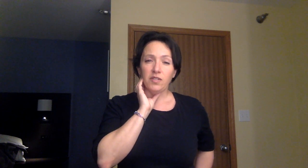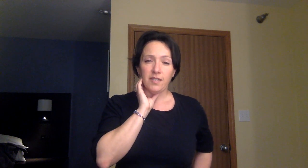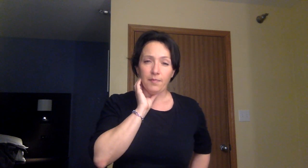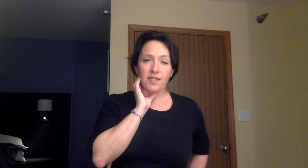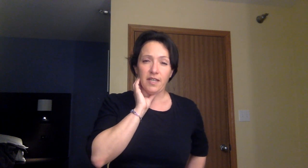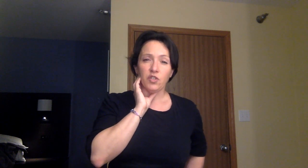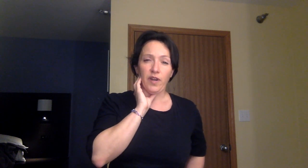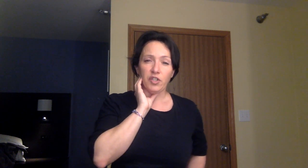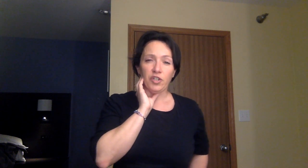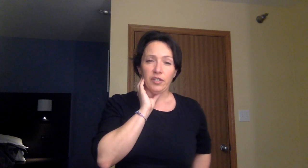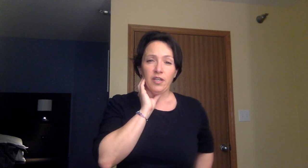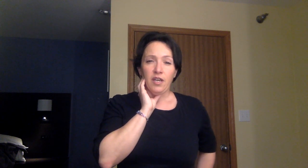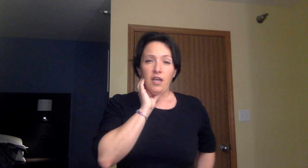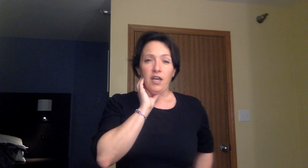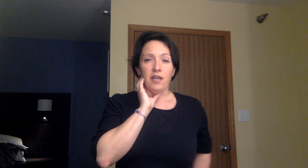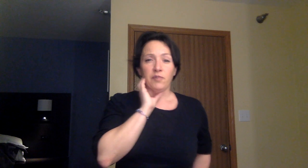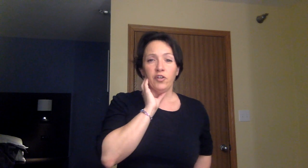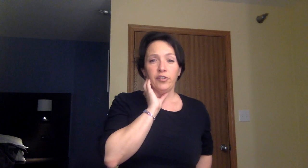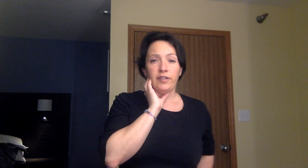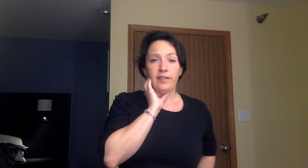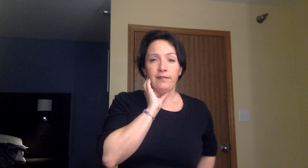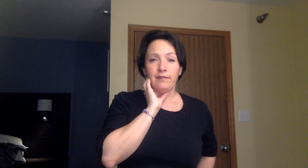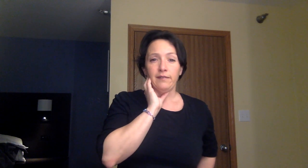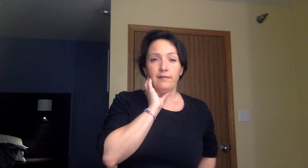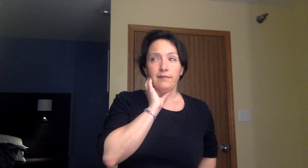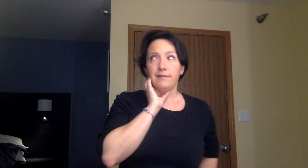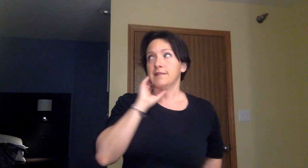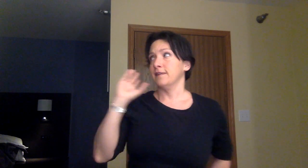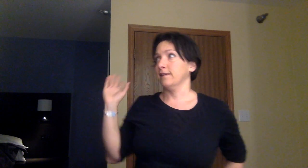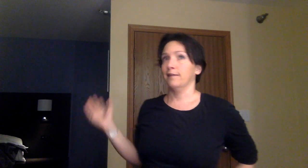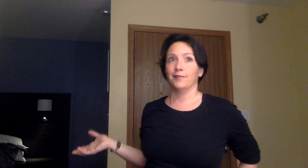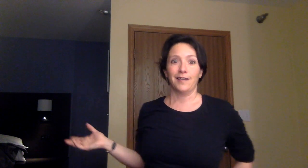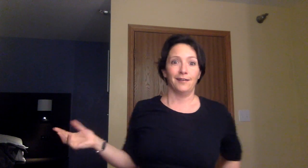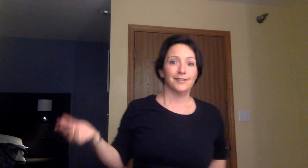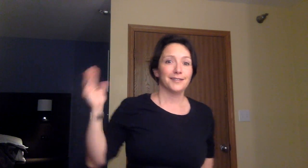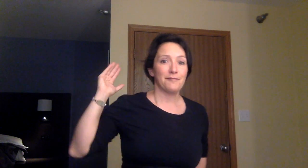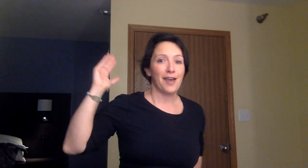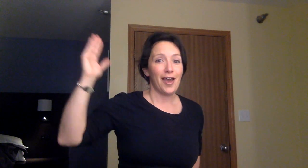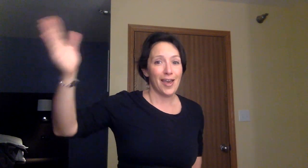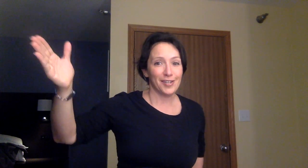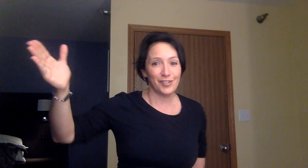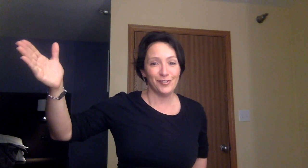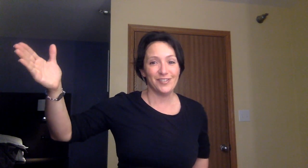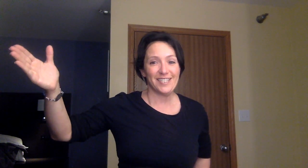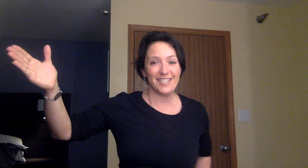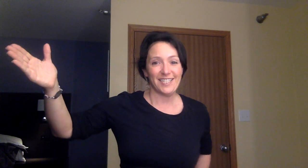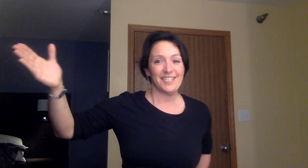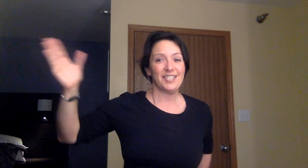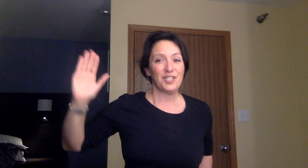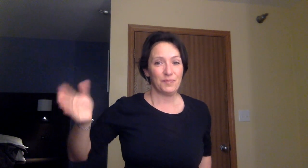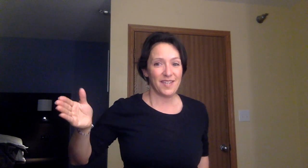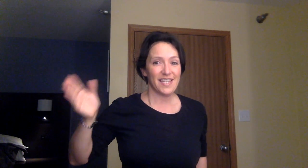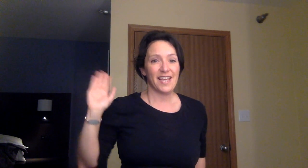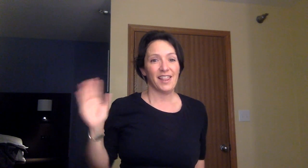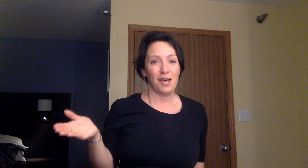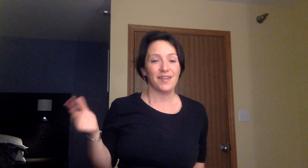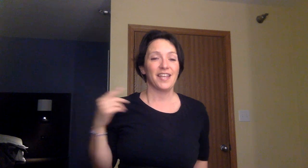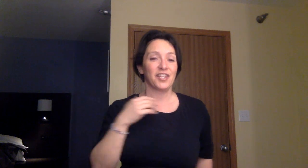steps in that direction. I'm currently standing in a hotel because I'm headed to D.C. to speak and lobby at the